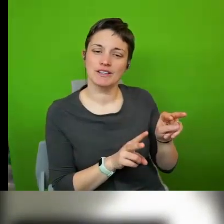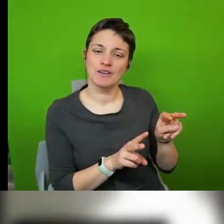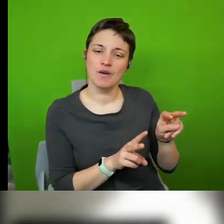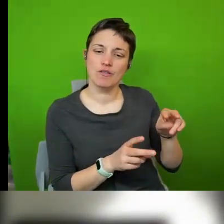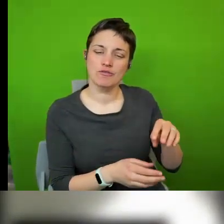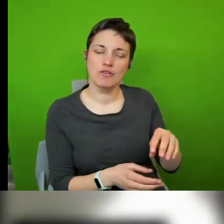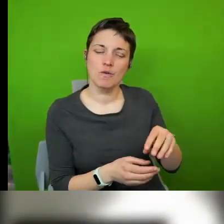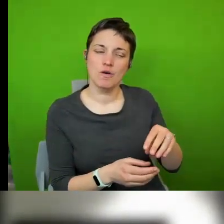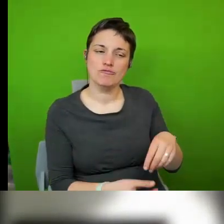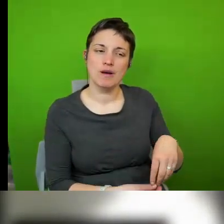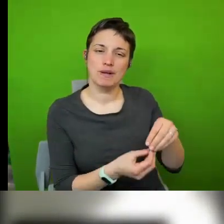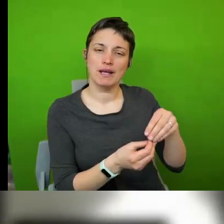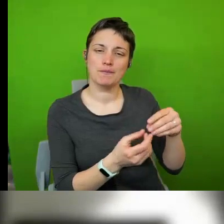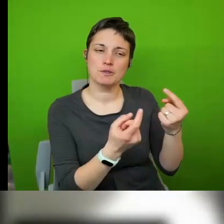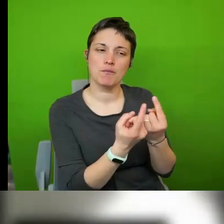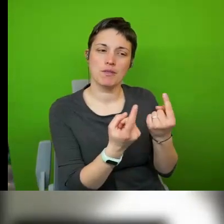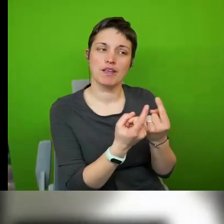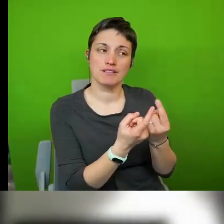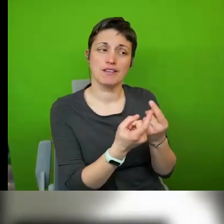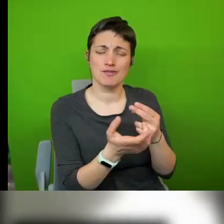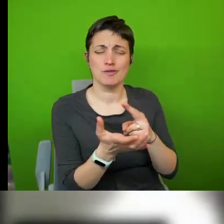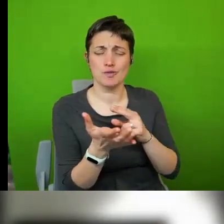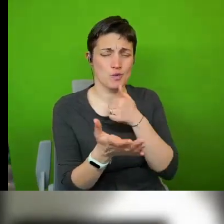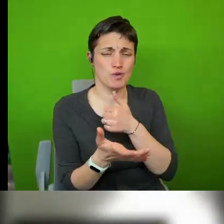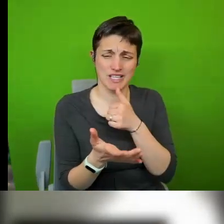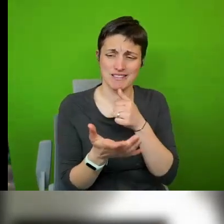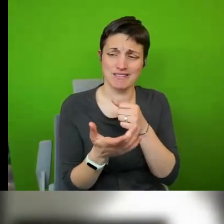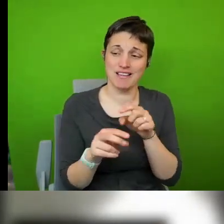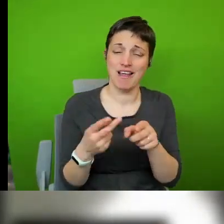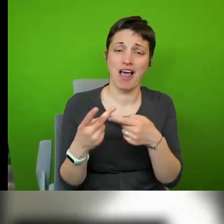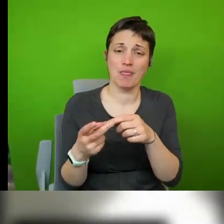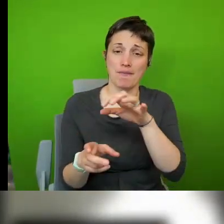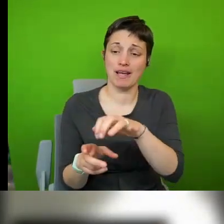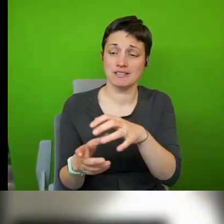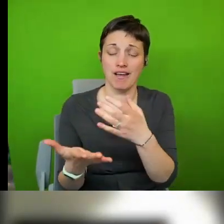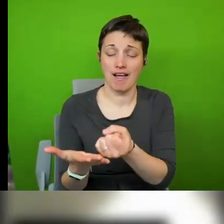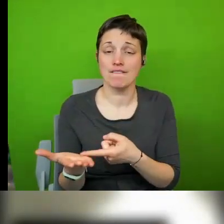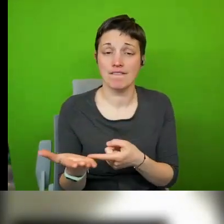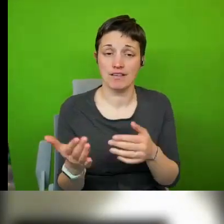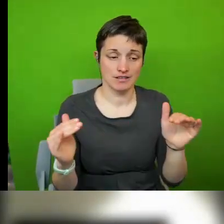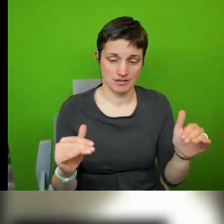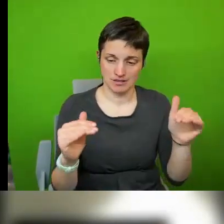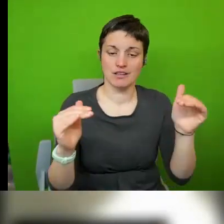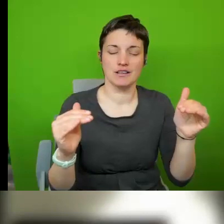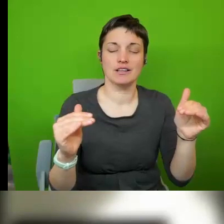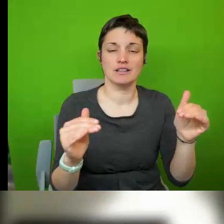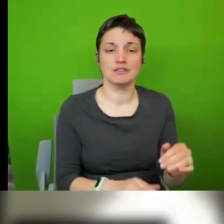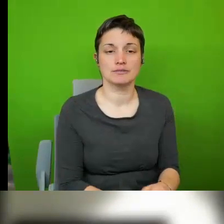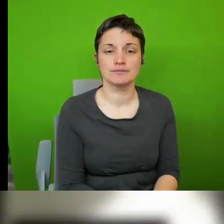which usually exists elsewhere in national courts or with uh with national ombudspersons and uh and so on